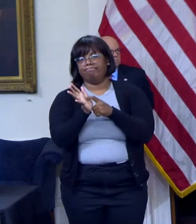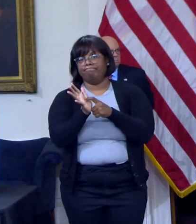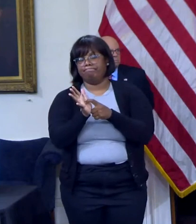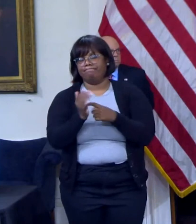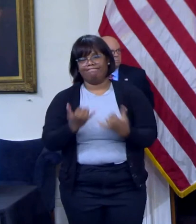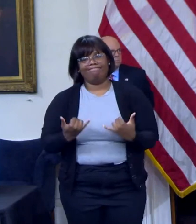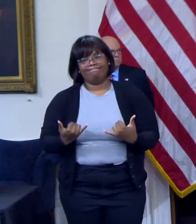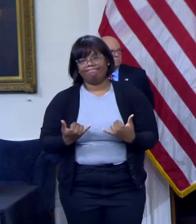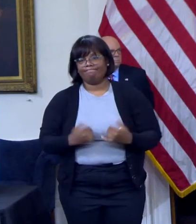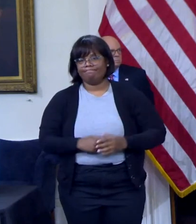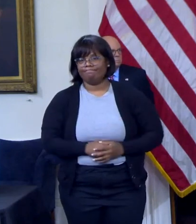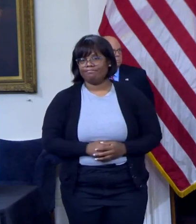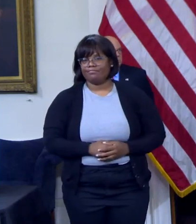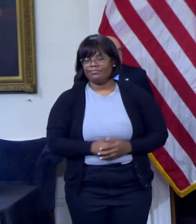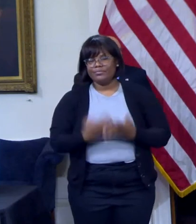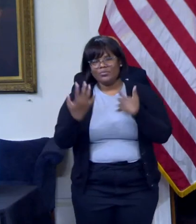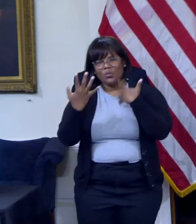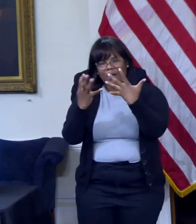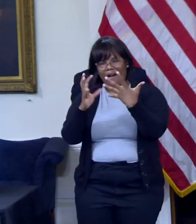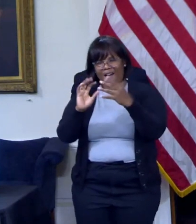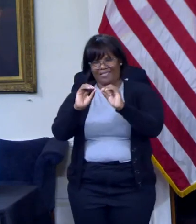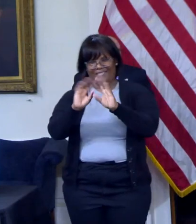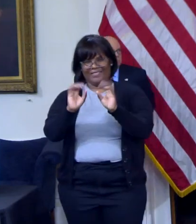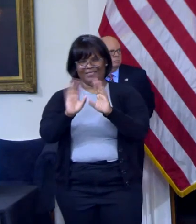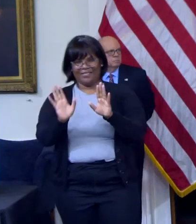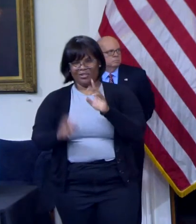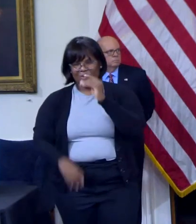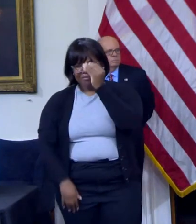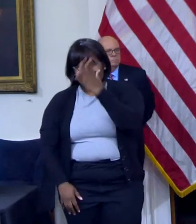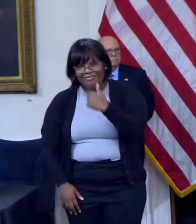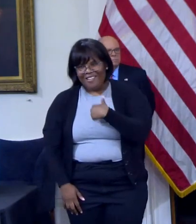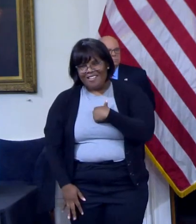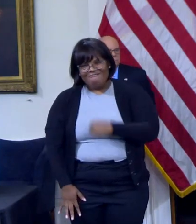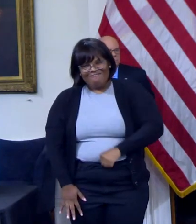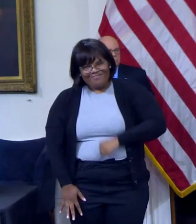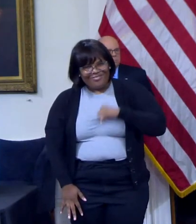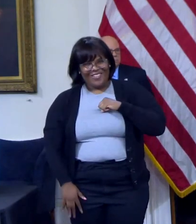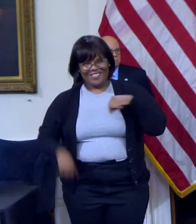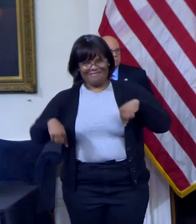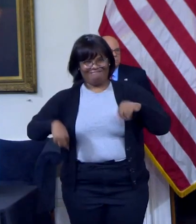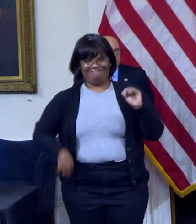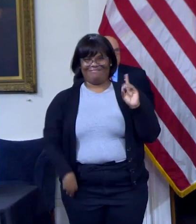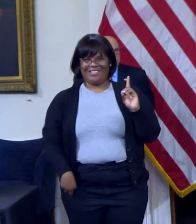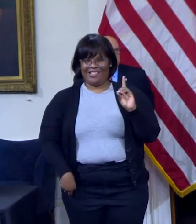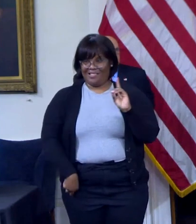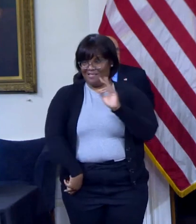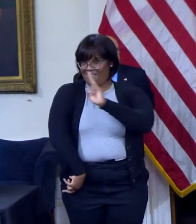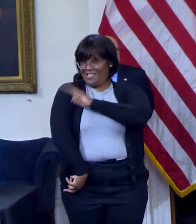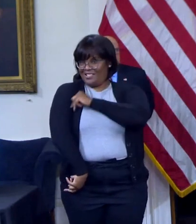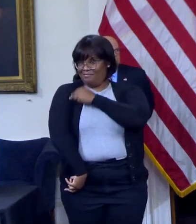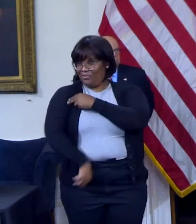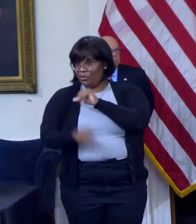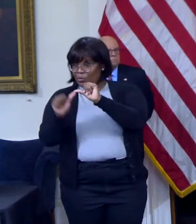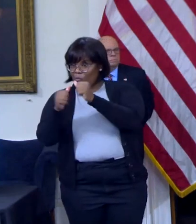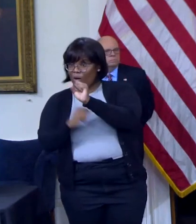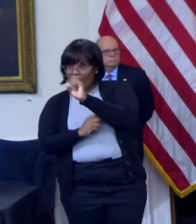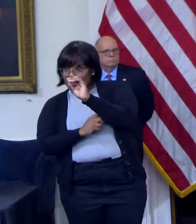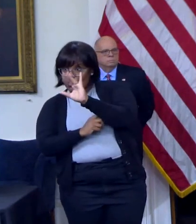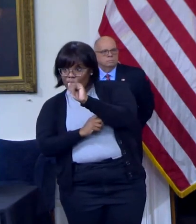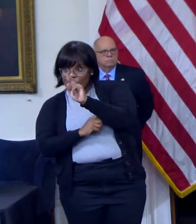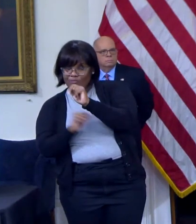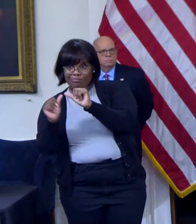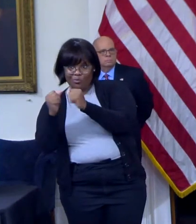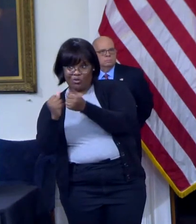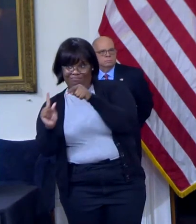of our sector specifically, and I'm proud of the Maryland Hospital Association and the stance it took on mandating and